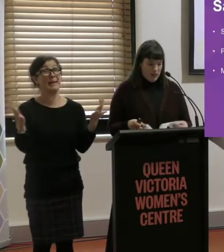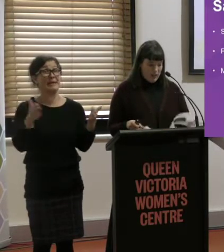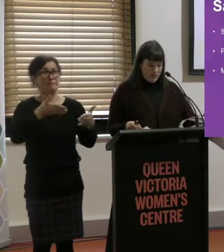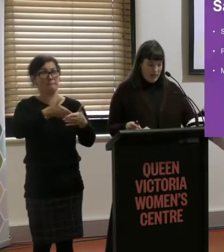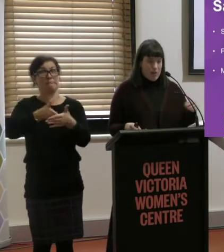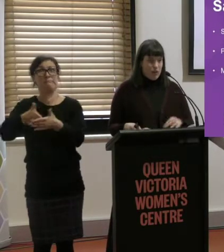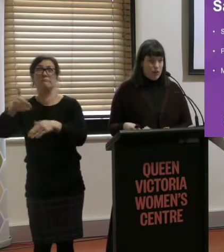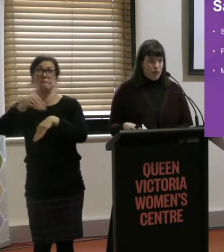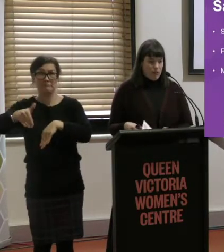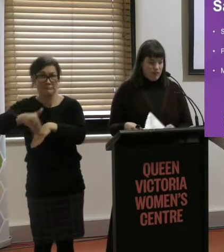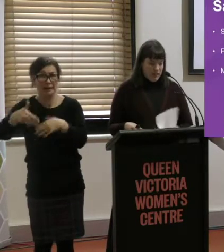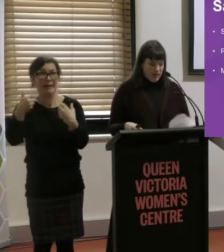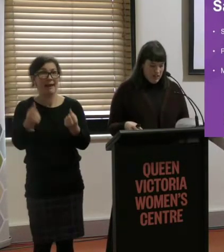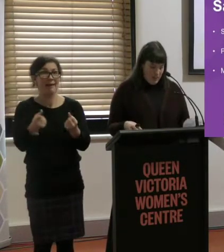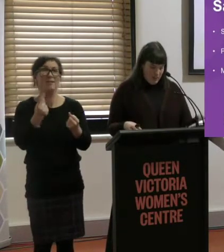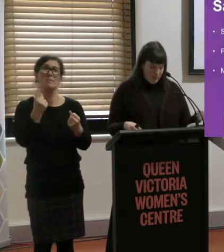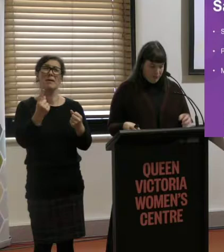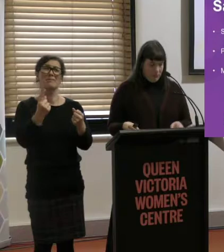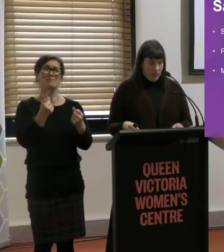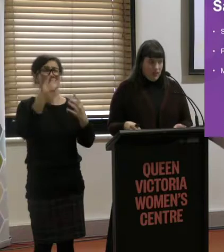came up over and over again.